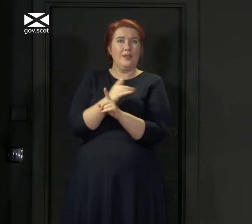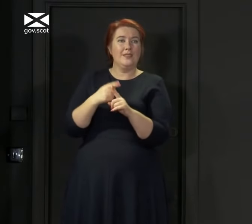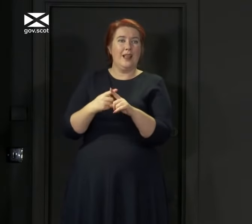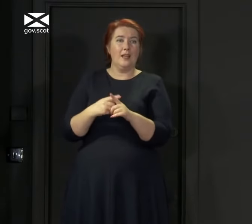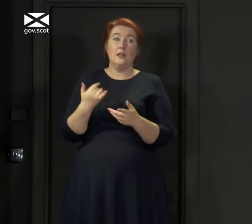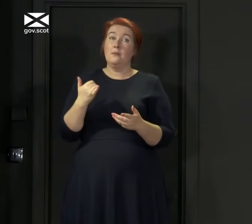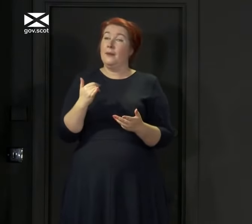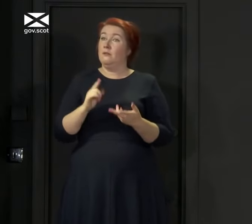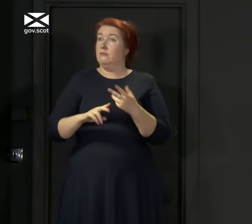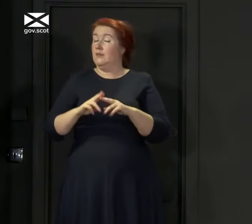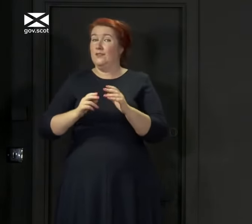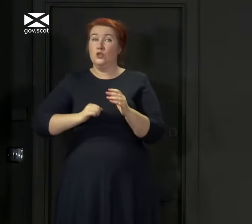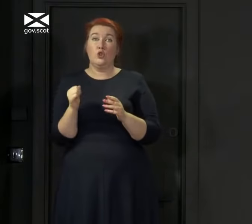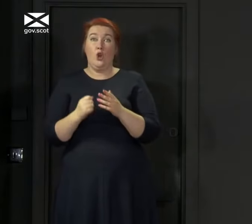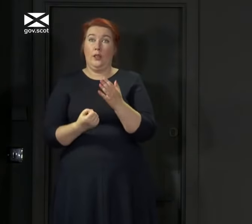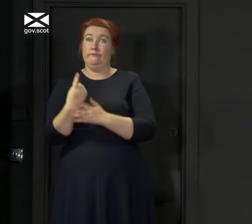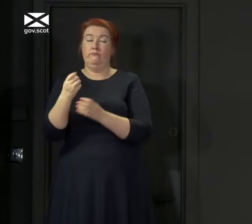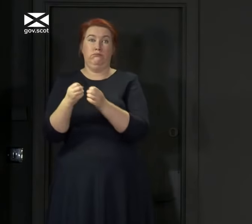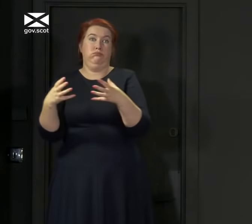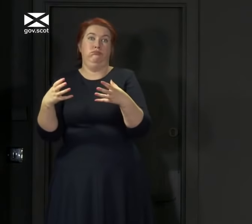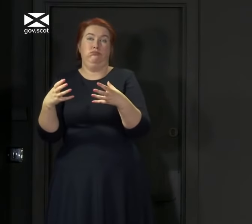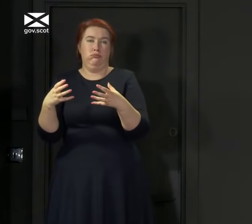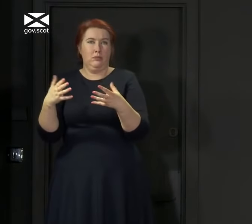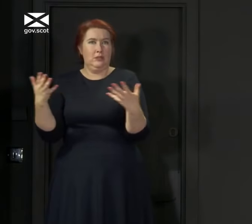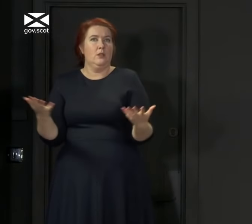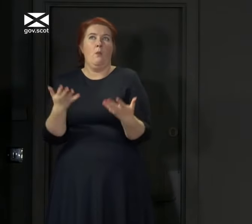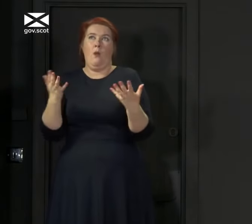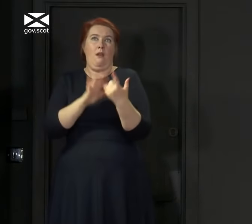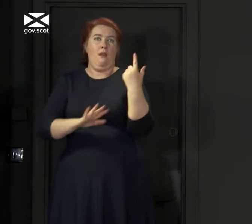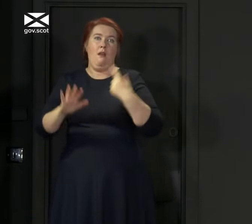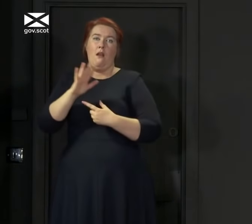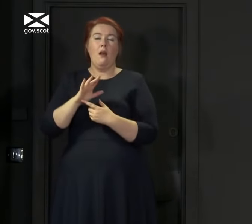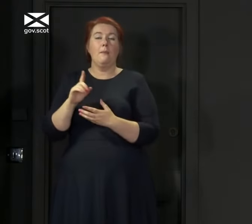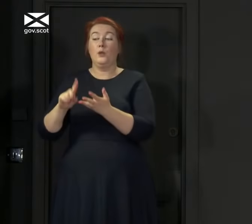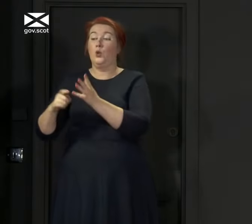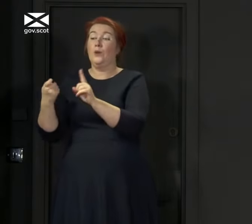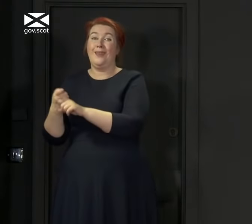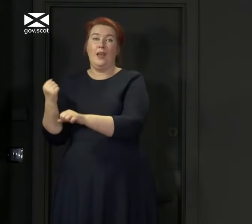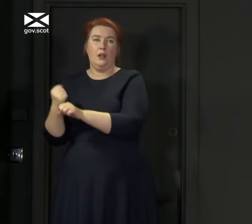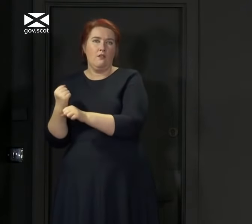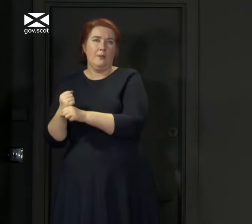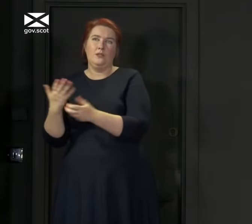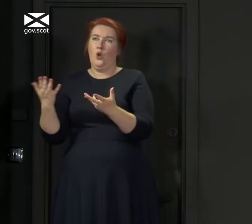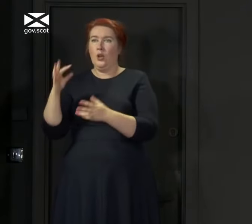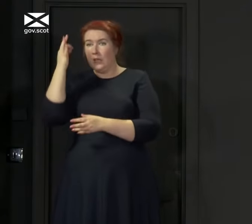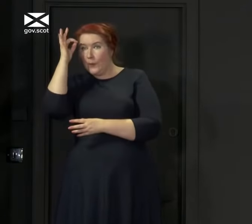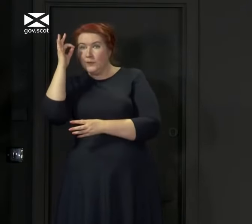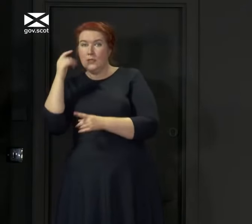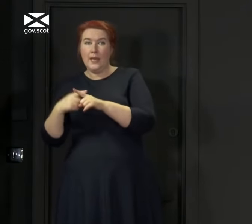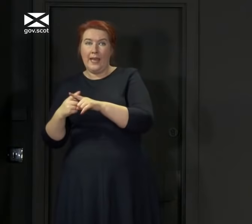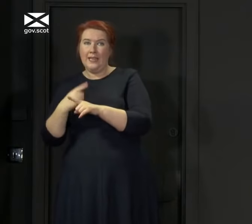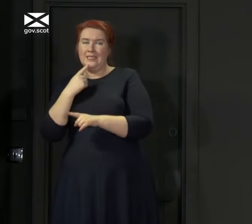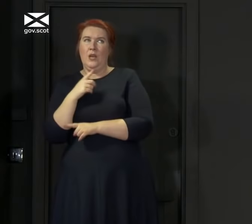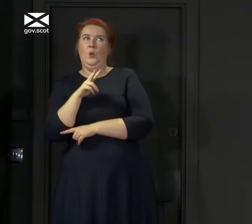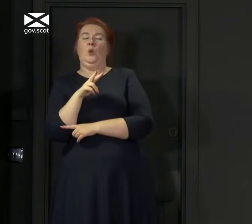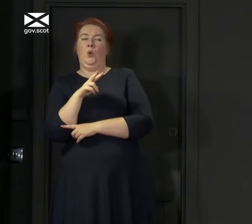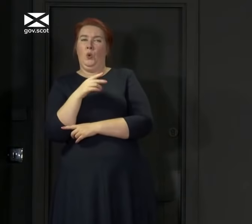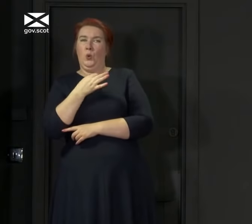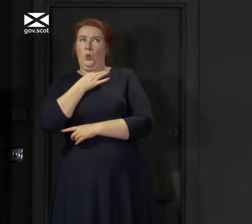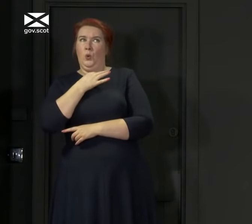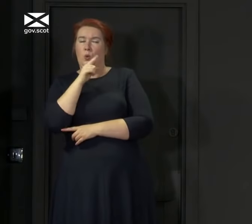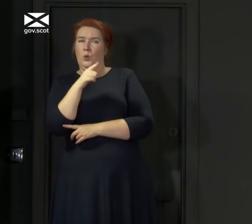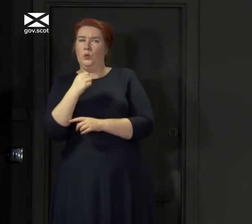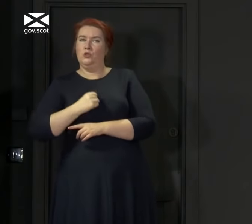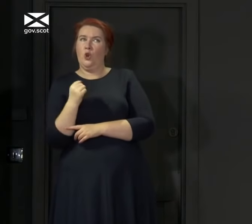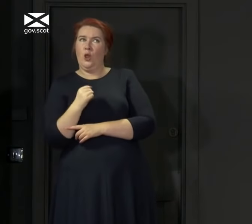outbreak in a part of Scotland and the government in the UK or councils in England feel it necessary and